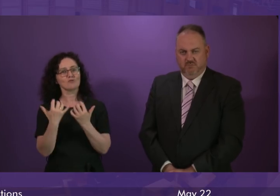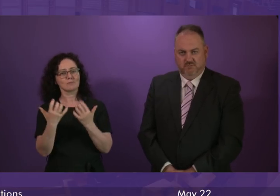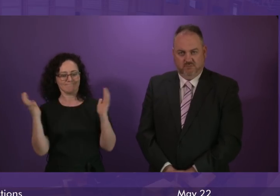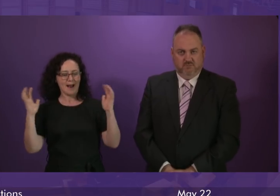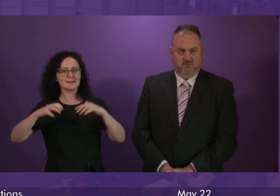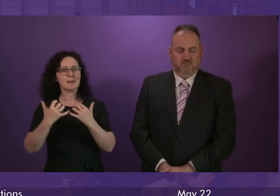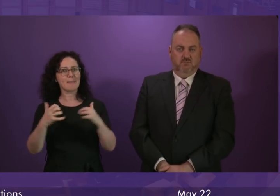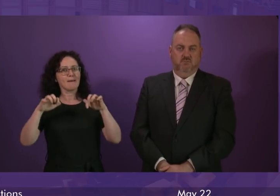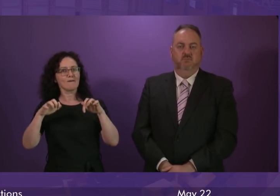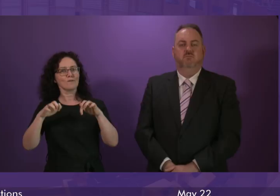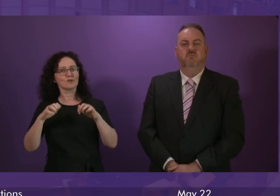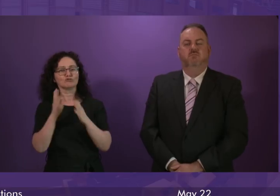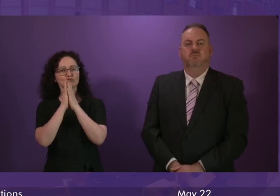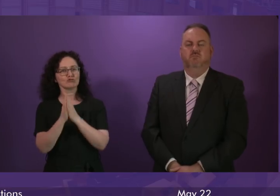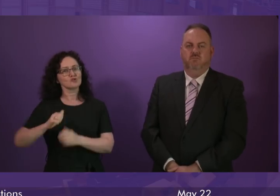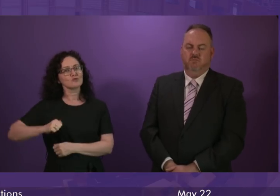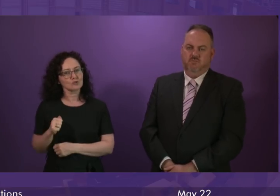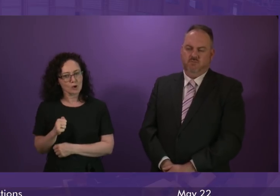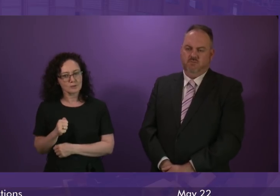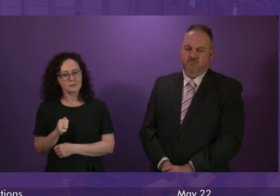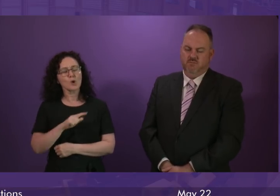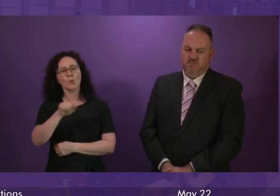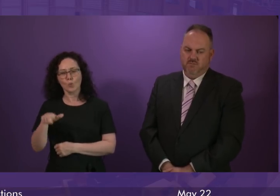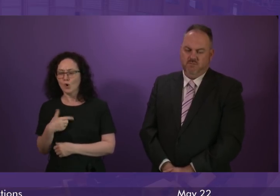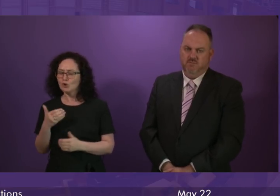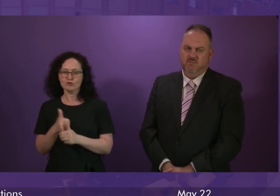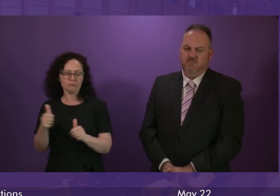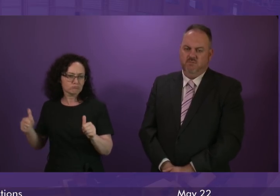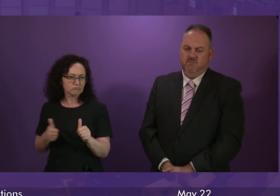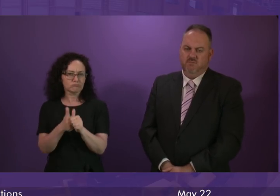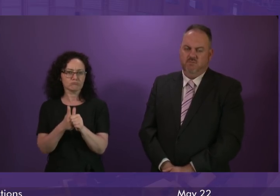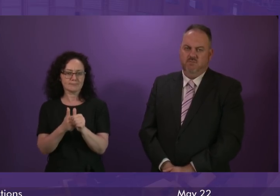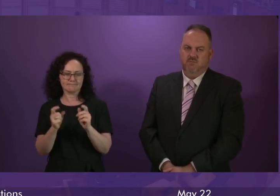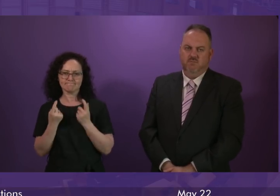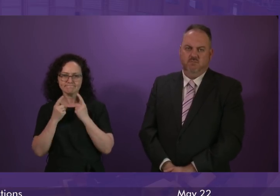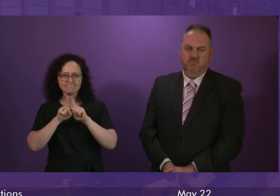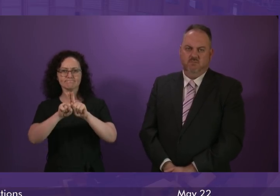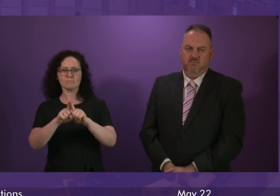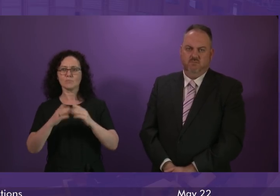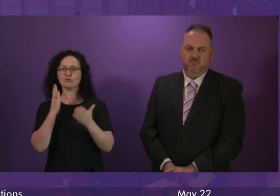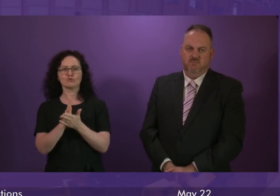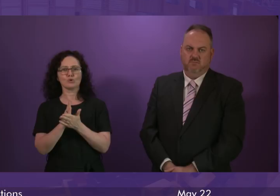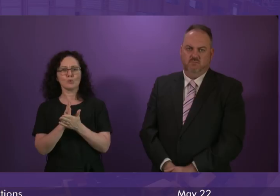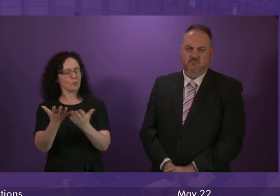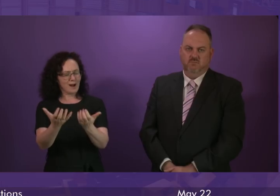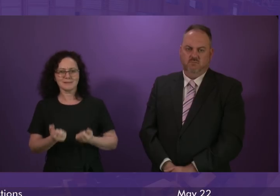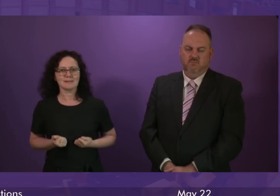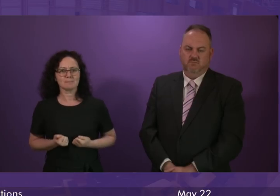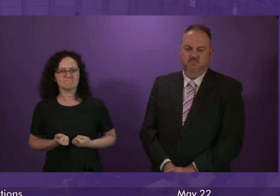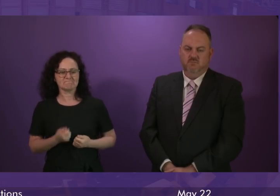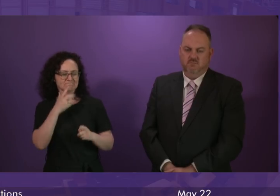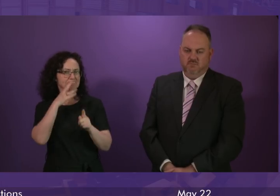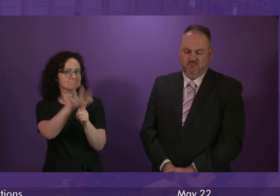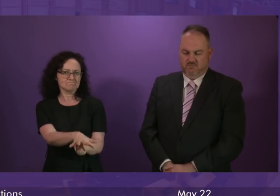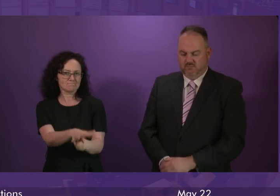record in coming together and standing against intolerance, prejudice and bigotry and we should all stand shoulder to shoulder with them as they do so.